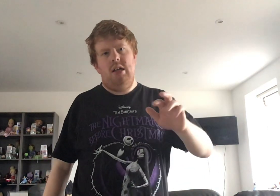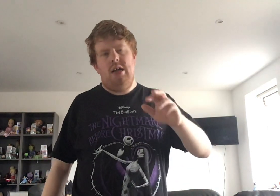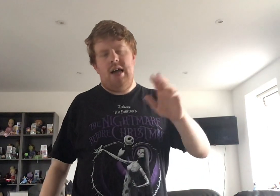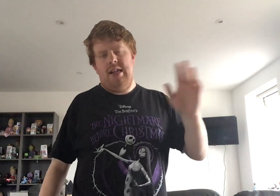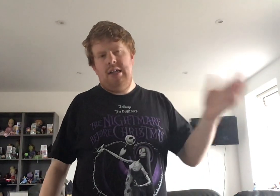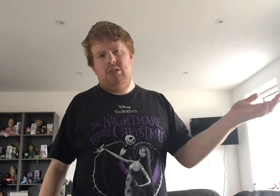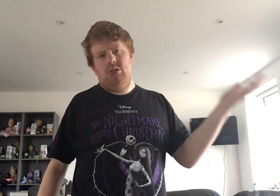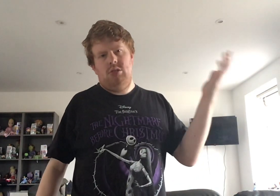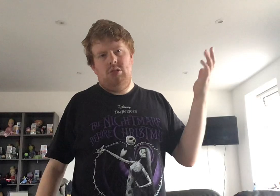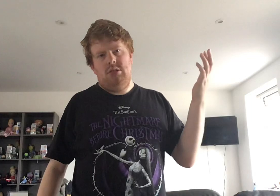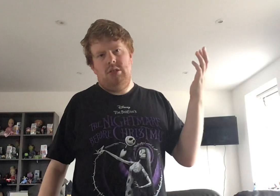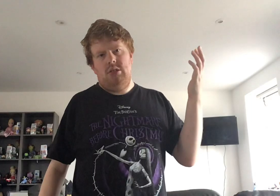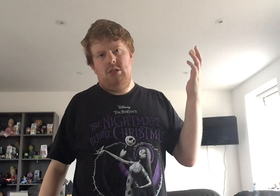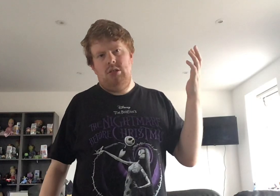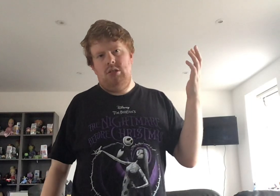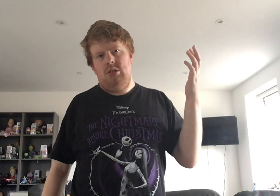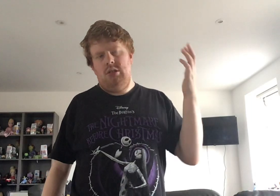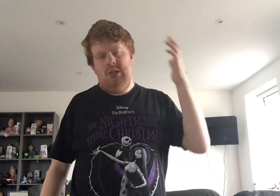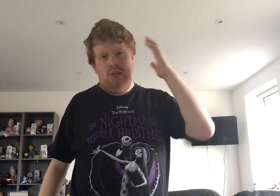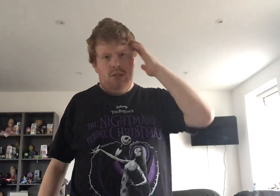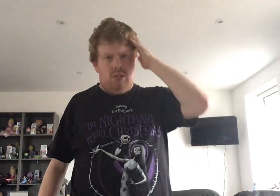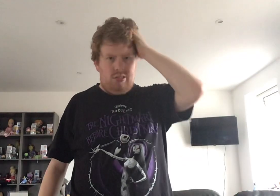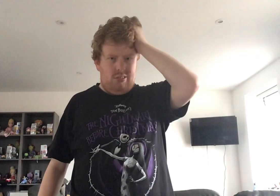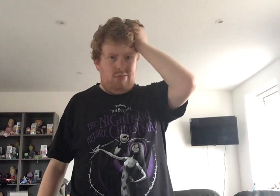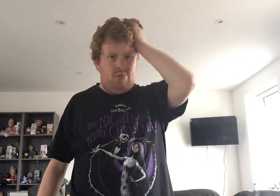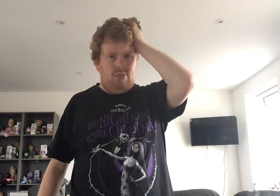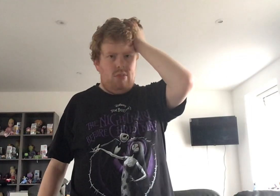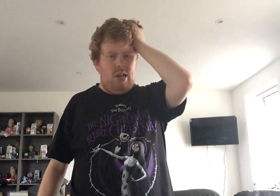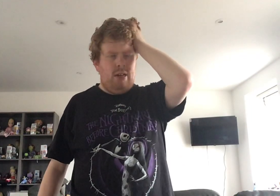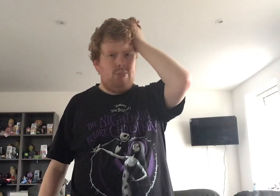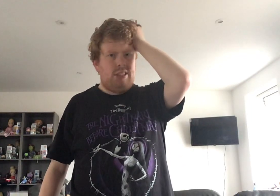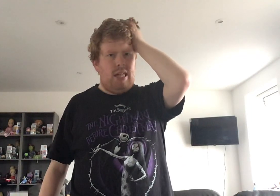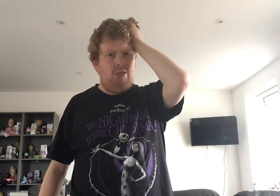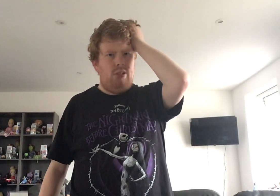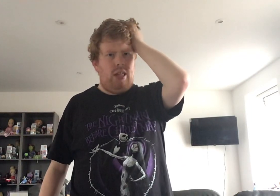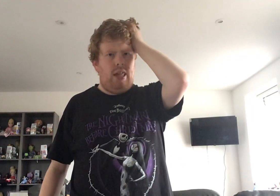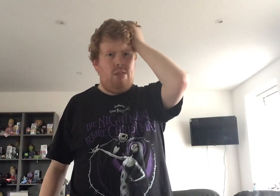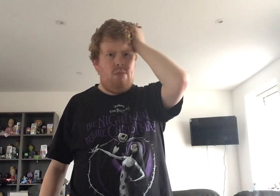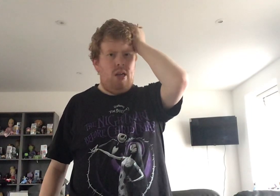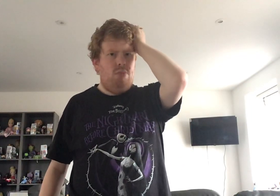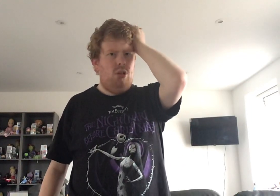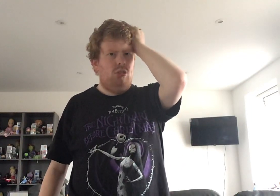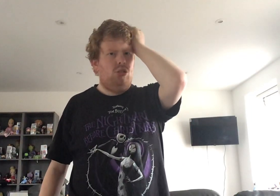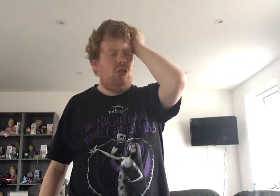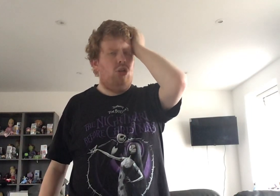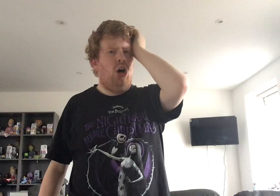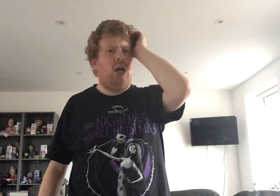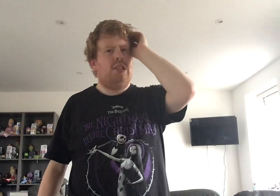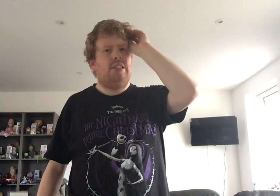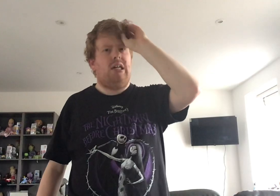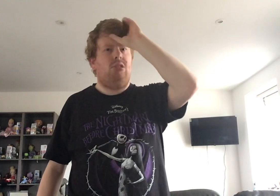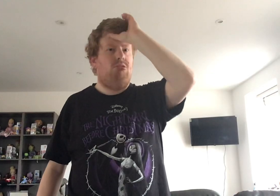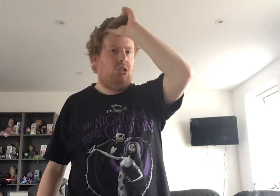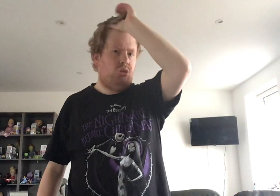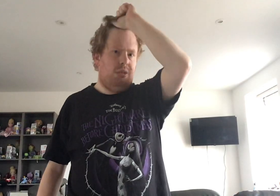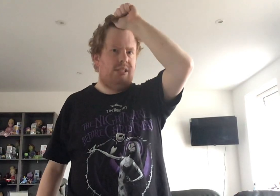perhaps they will keep him under lockdown, which means